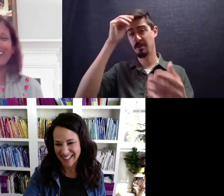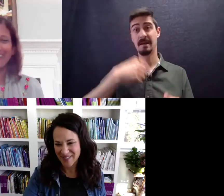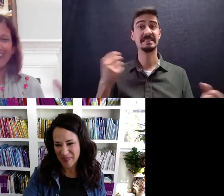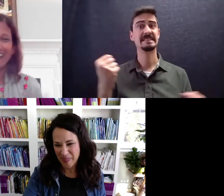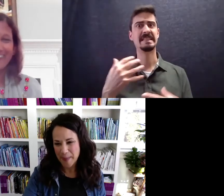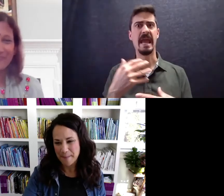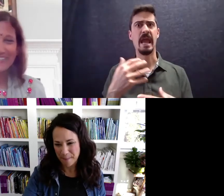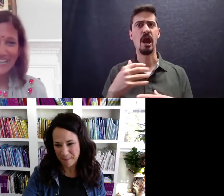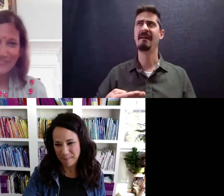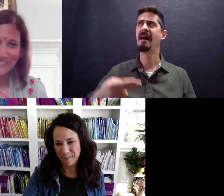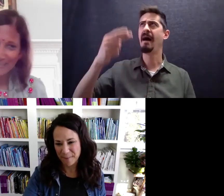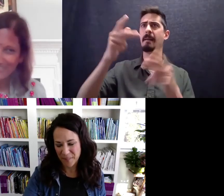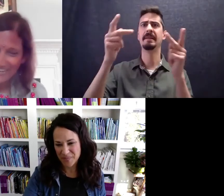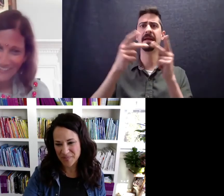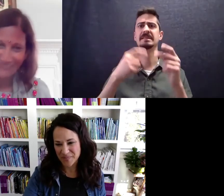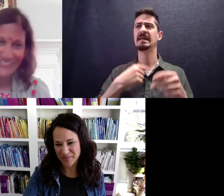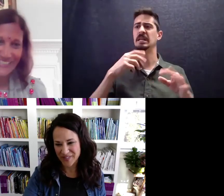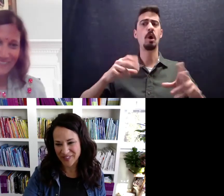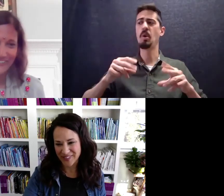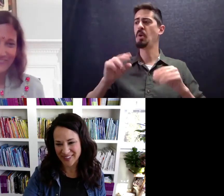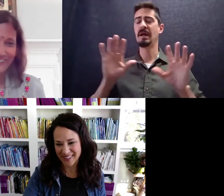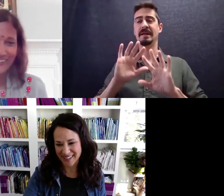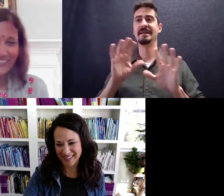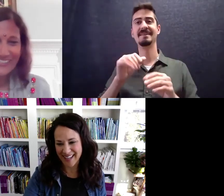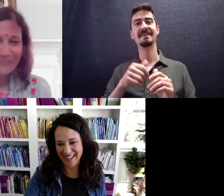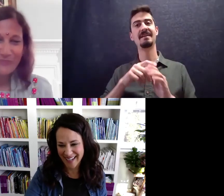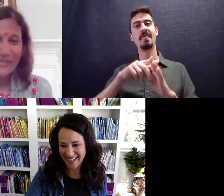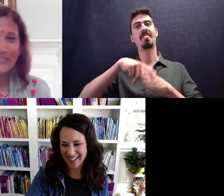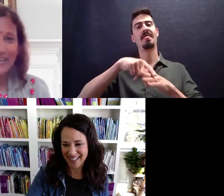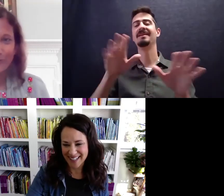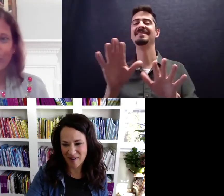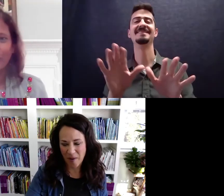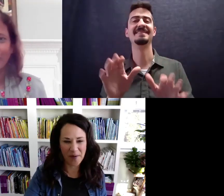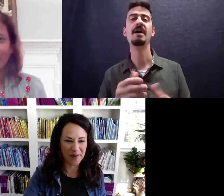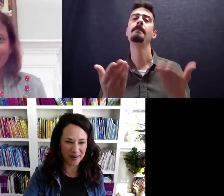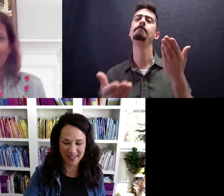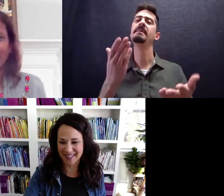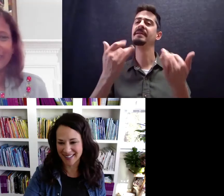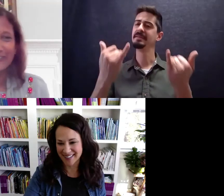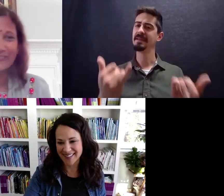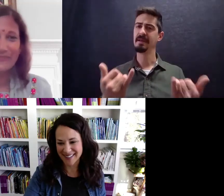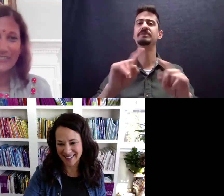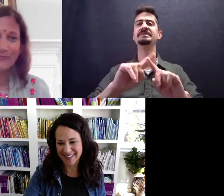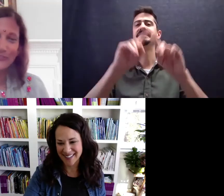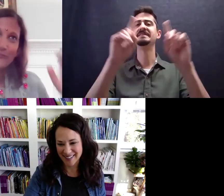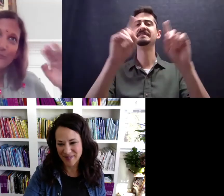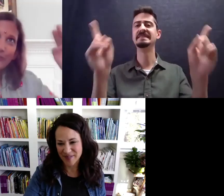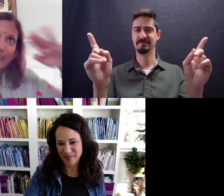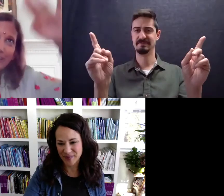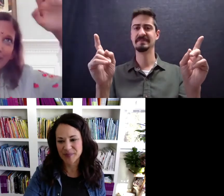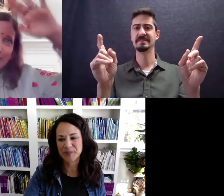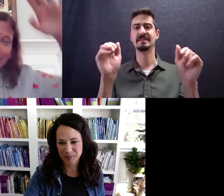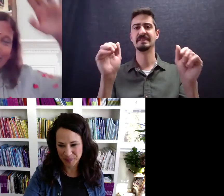So, then I wanted my dad to take me down. And we didn't get very far. But maybe now it'll be a little different, you know, because when you're